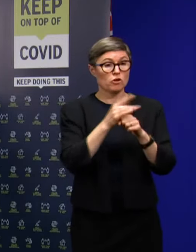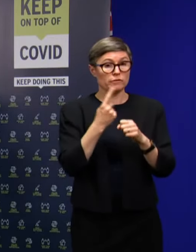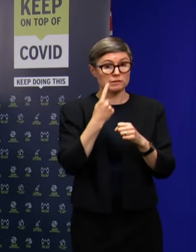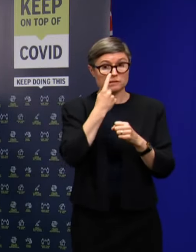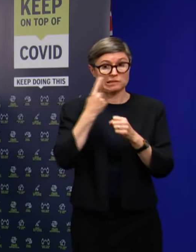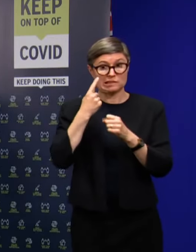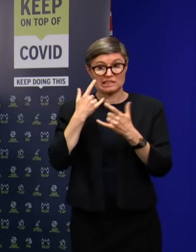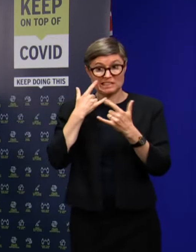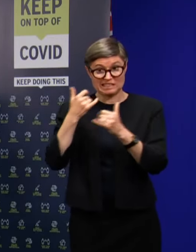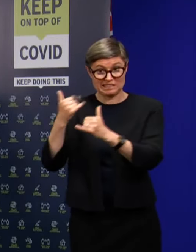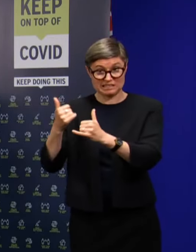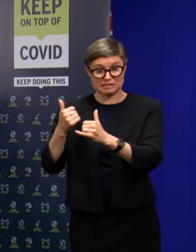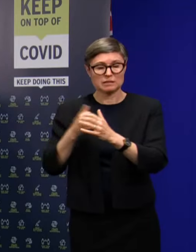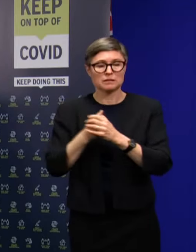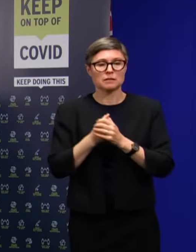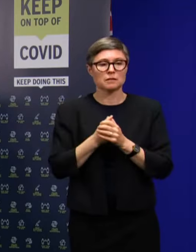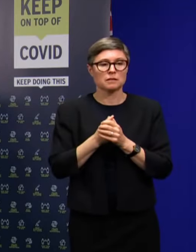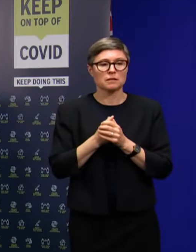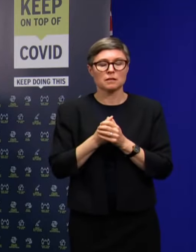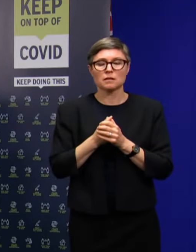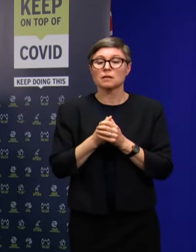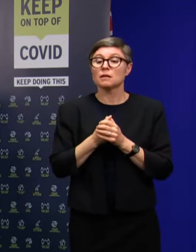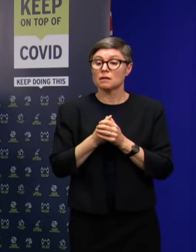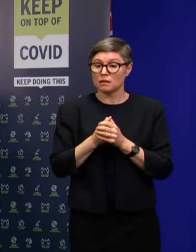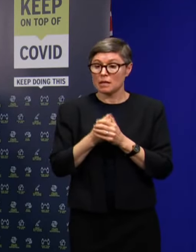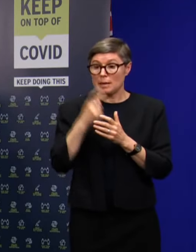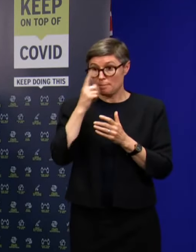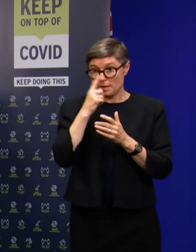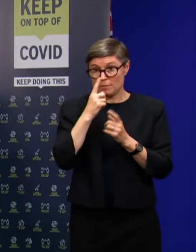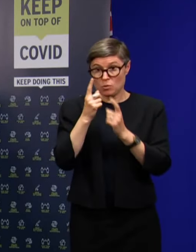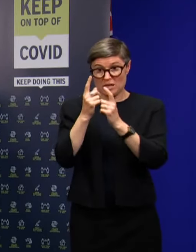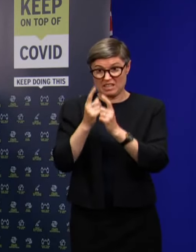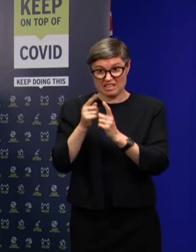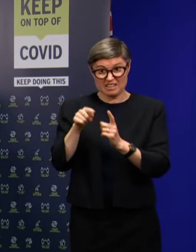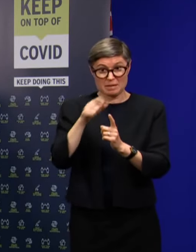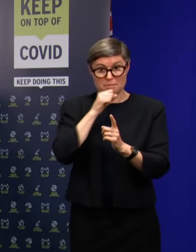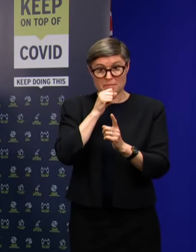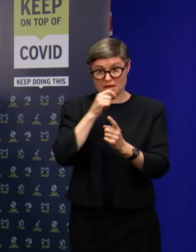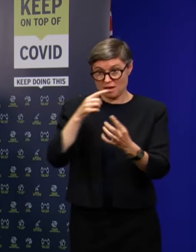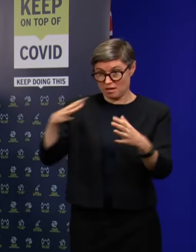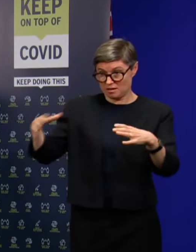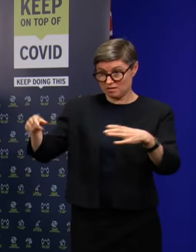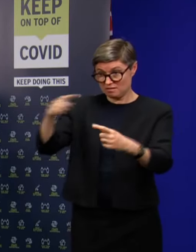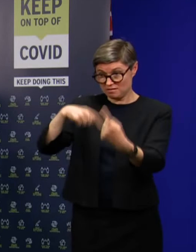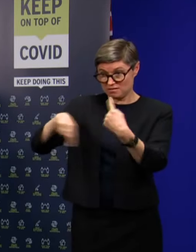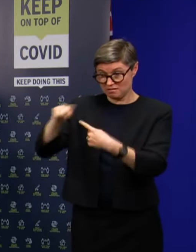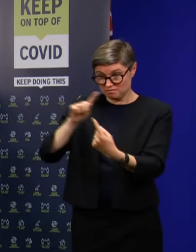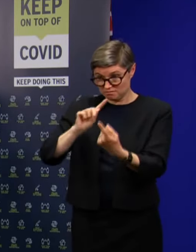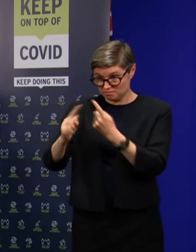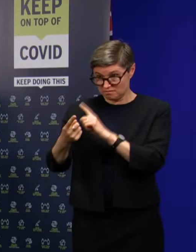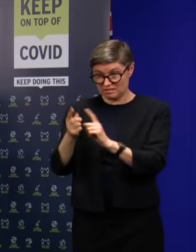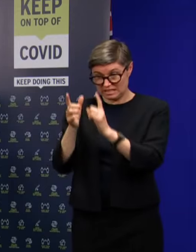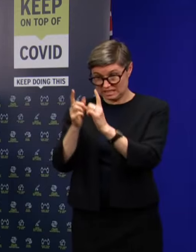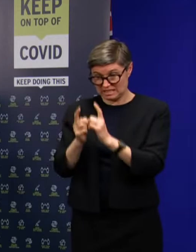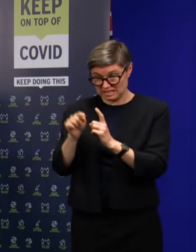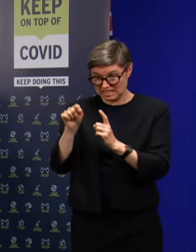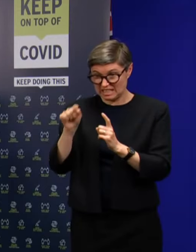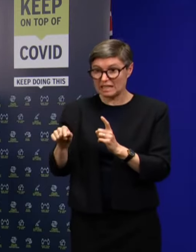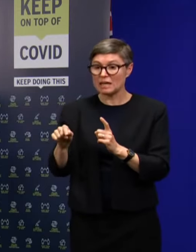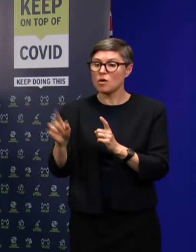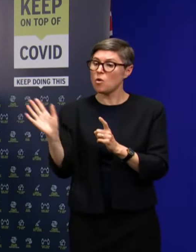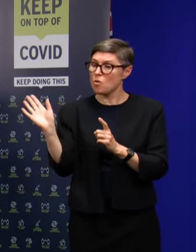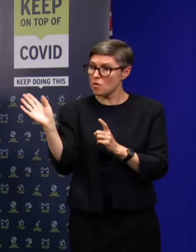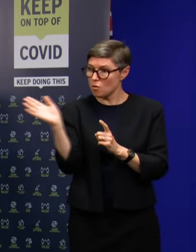that our primary close and casual contacts are in quarantine and Dr Beach and the Premier have gone to some lengths to